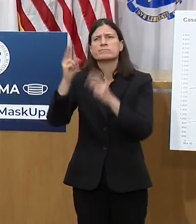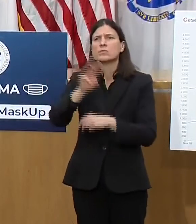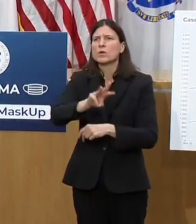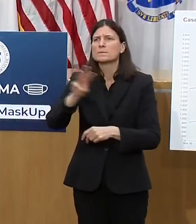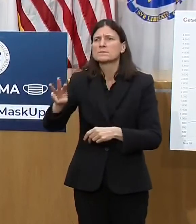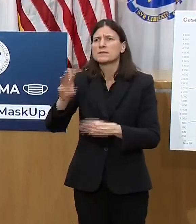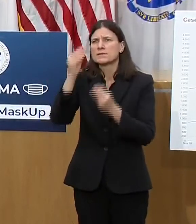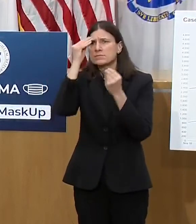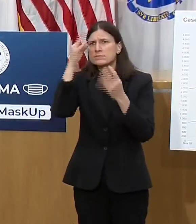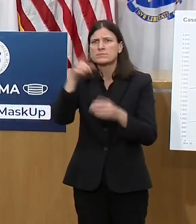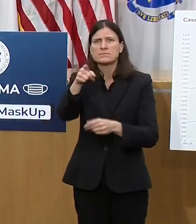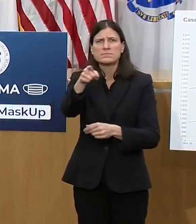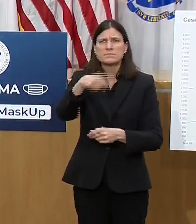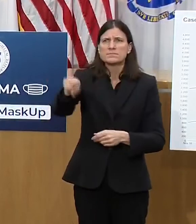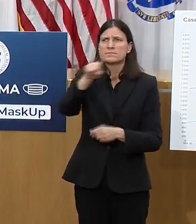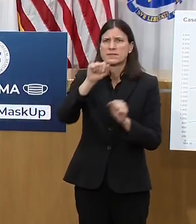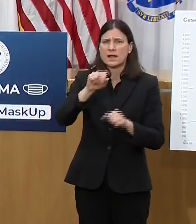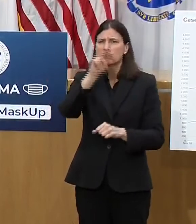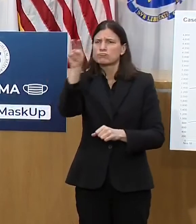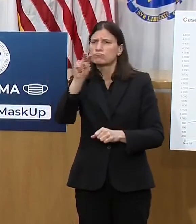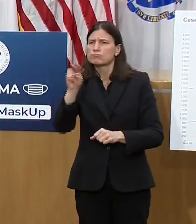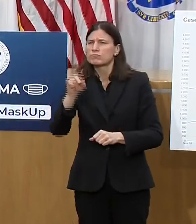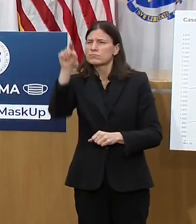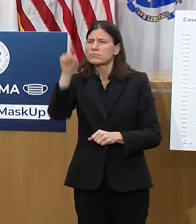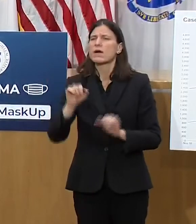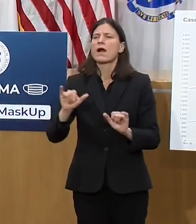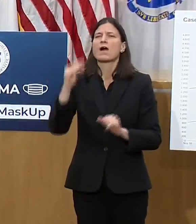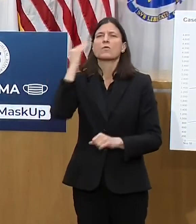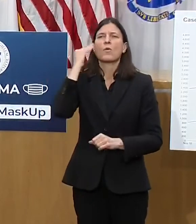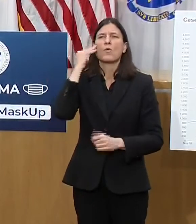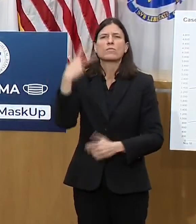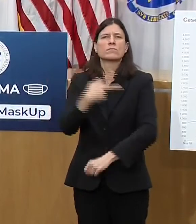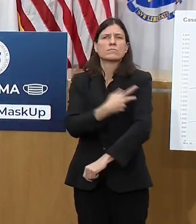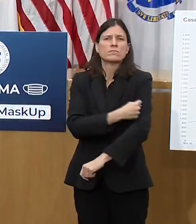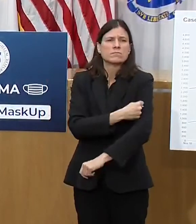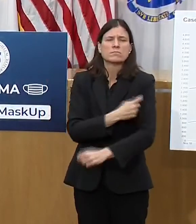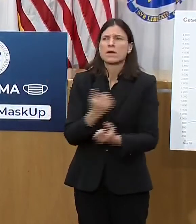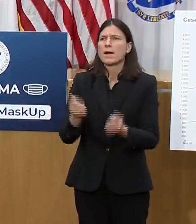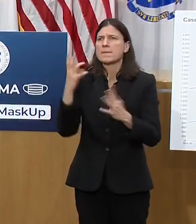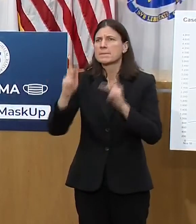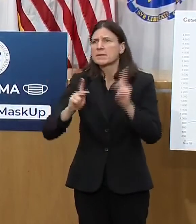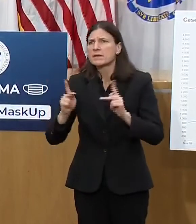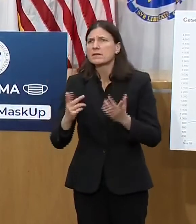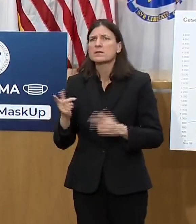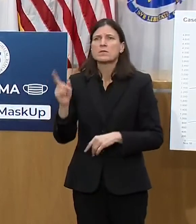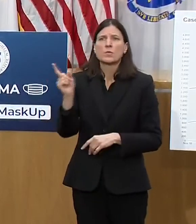will share more on this in a minute. And with vaccines starting to arrive here in our state,